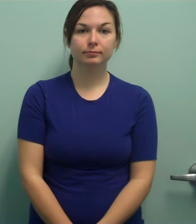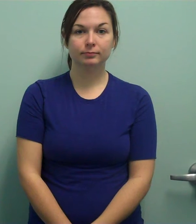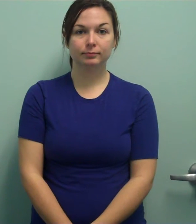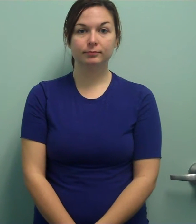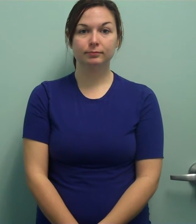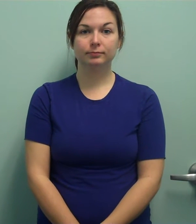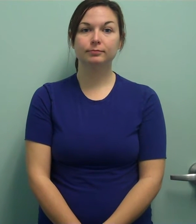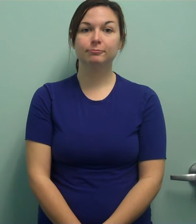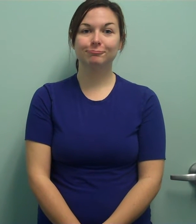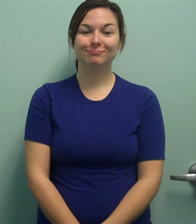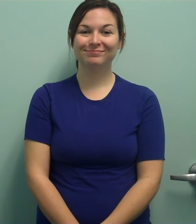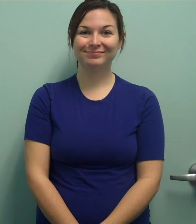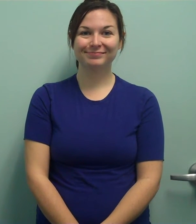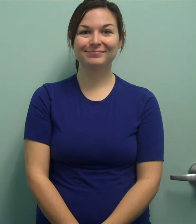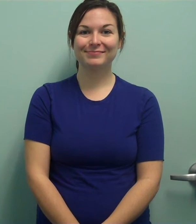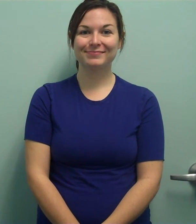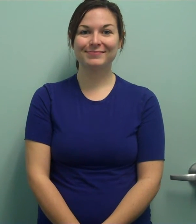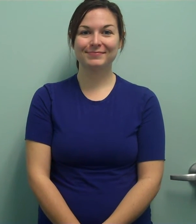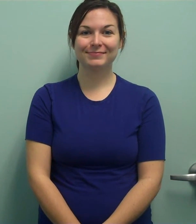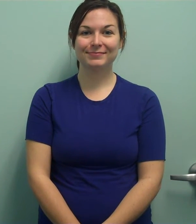Hello, my name is Chris Lunas.